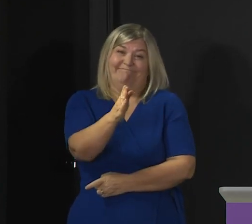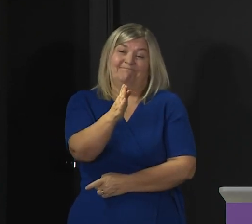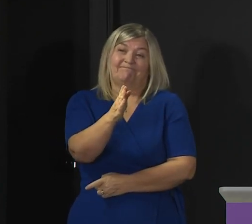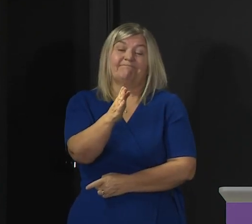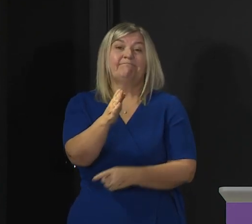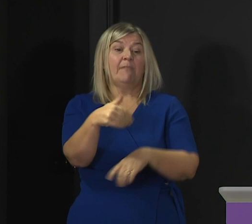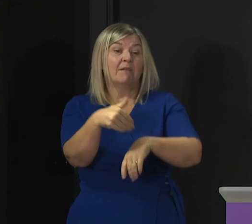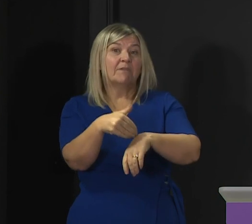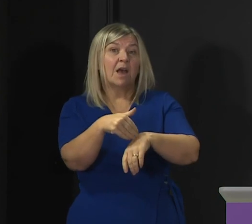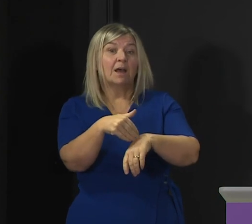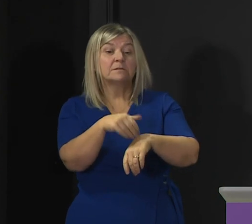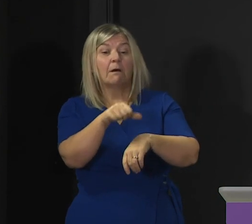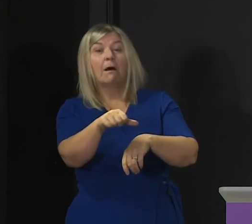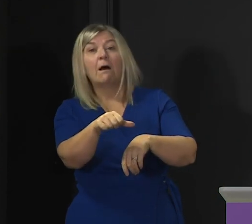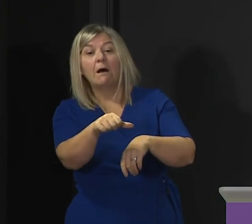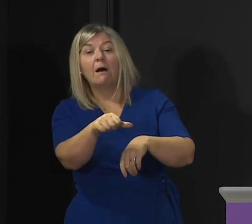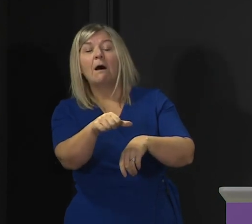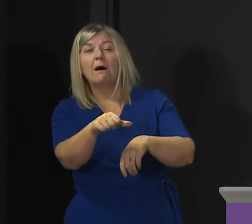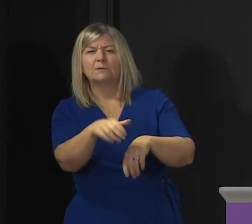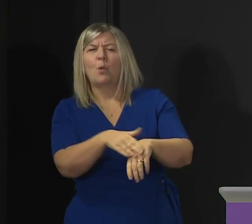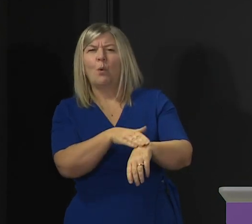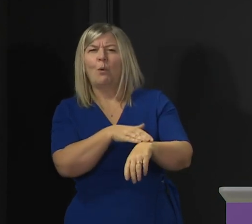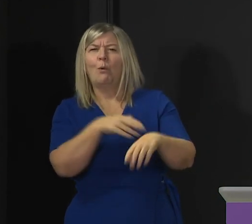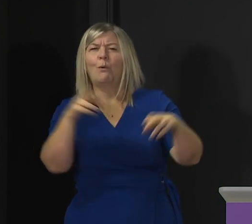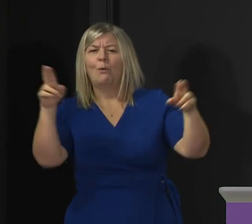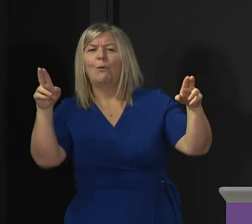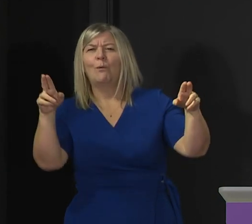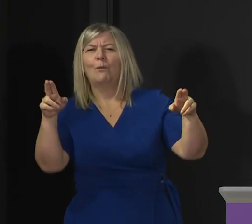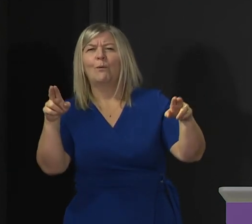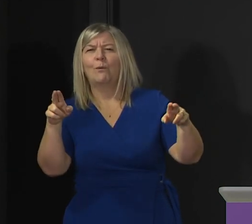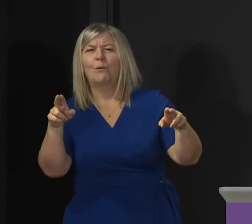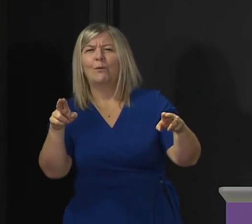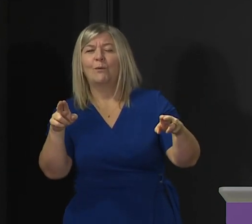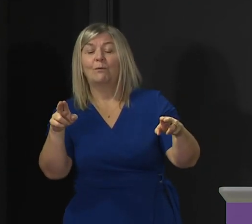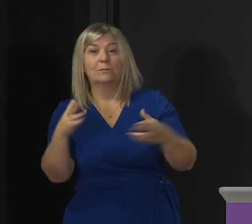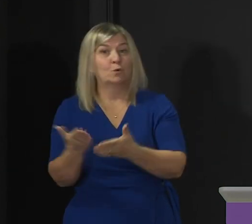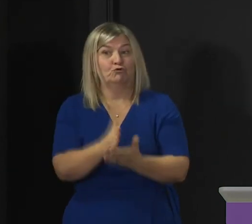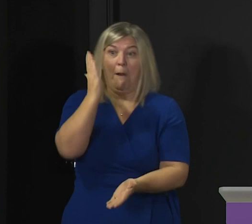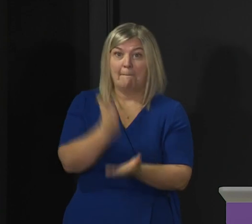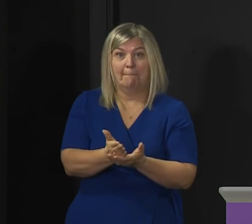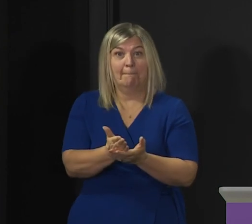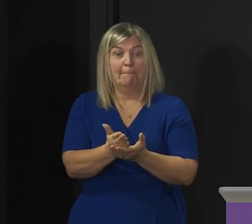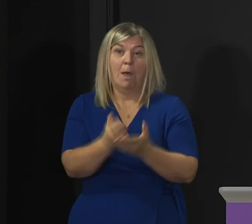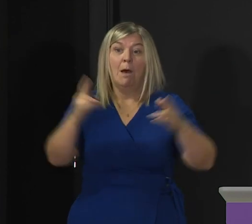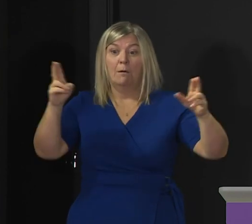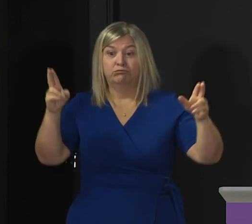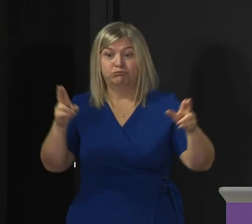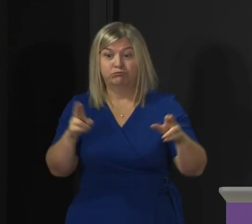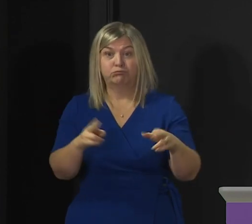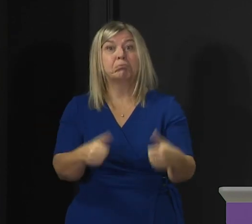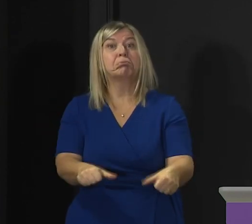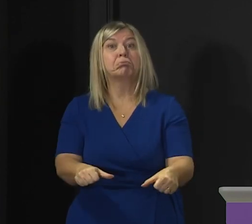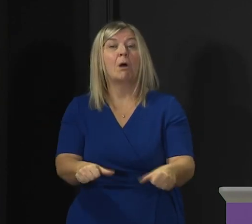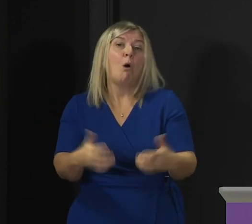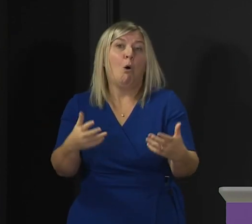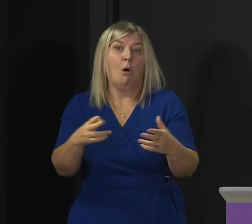is at this stage still quite gradual, and we can't yet be sure that it will be sustained or that it will go as